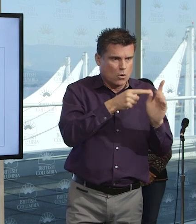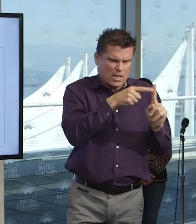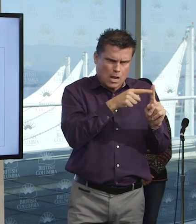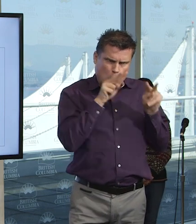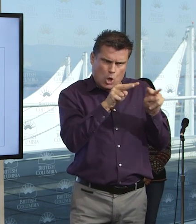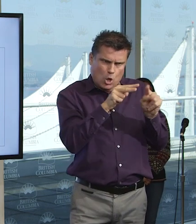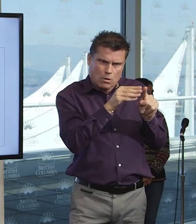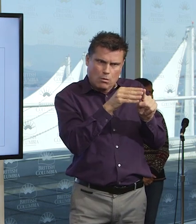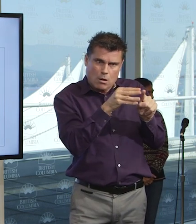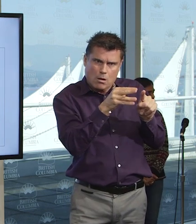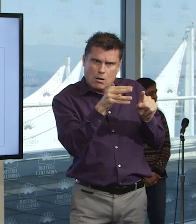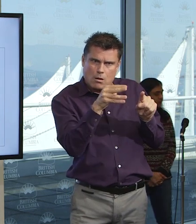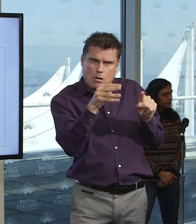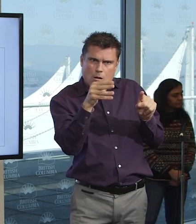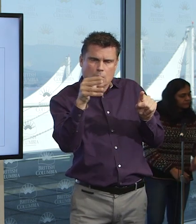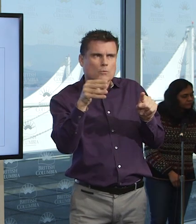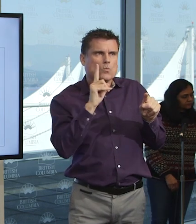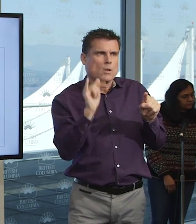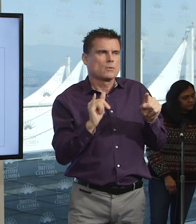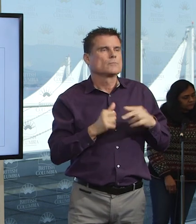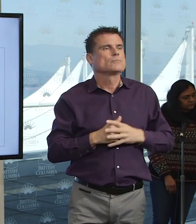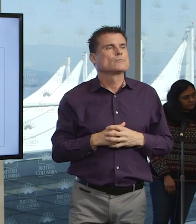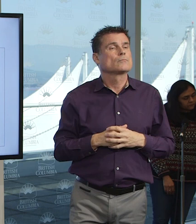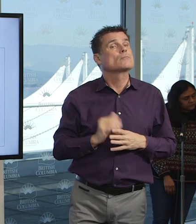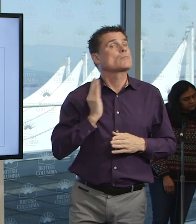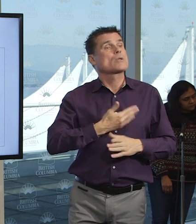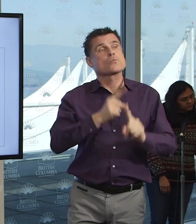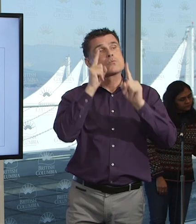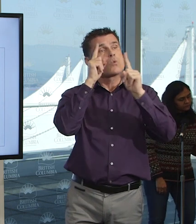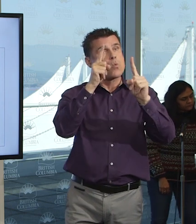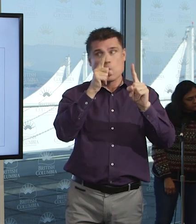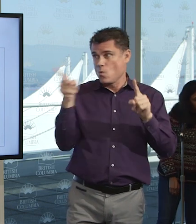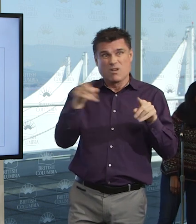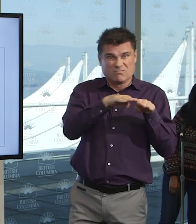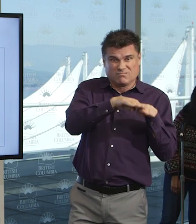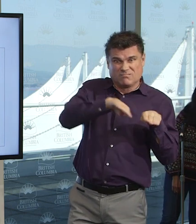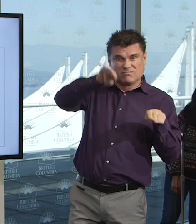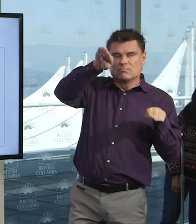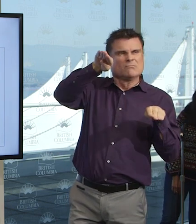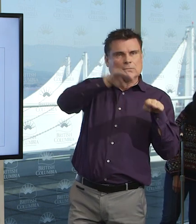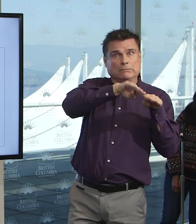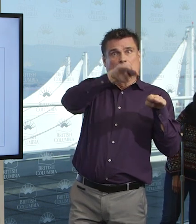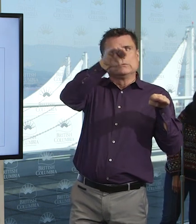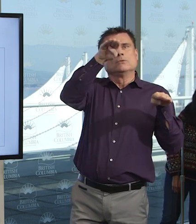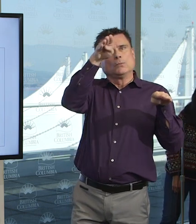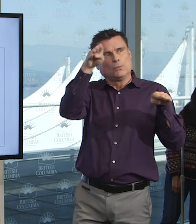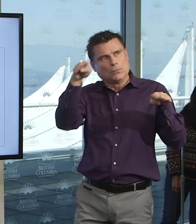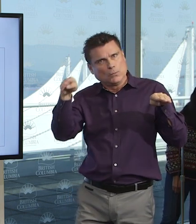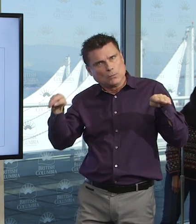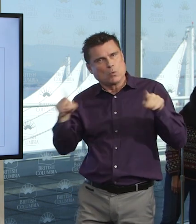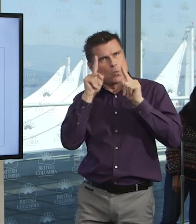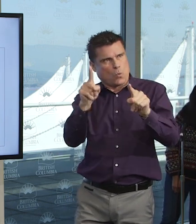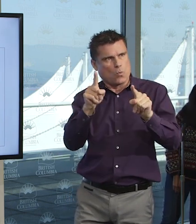So when we talk about flattening the curve, it's not necessarily the tests per day that is important. It's the number